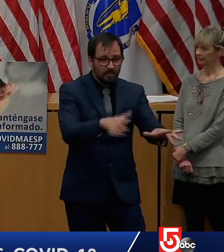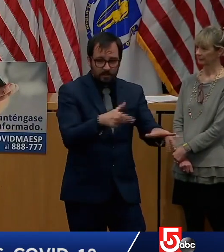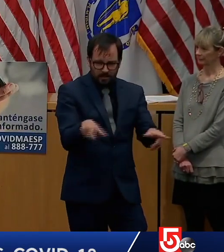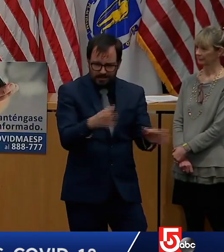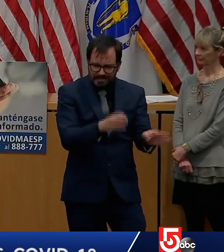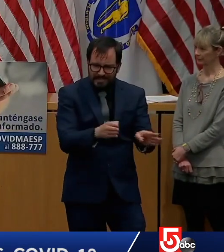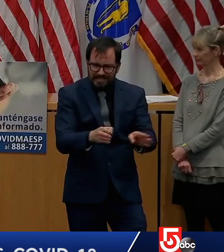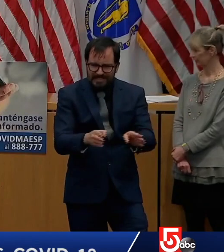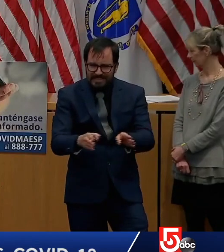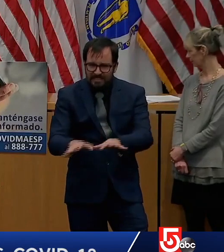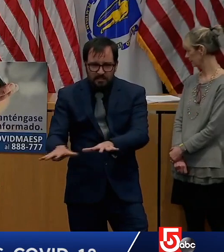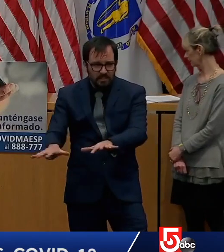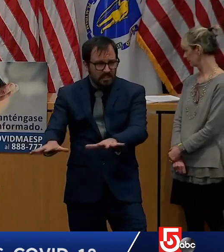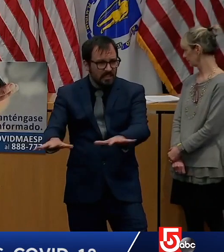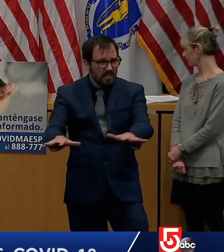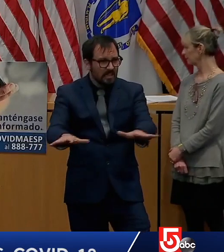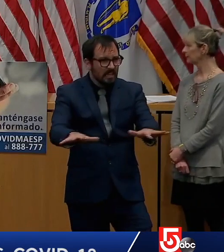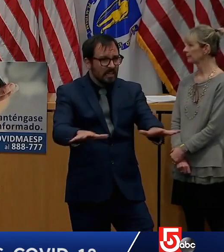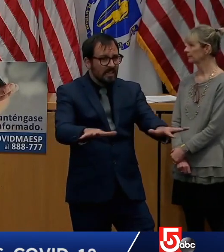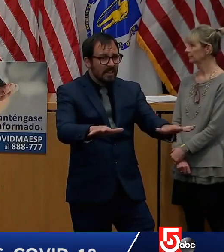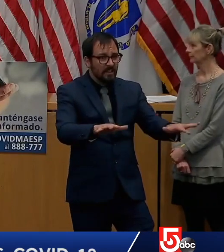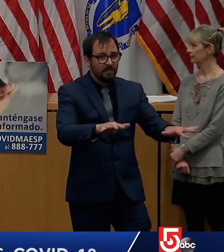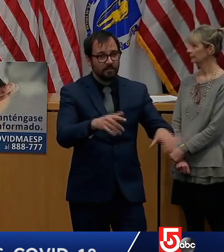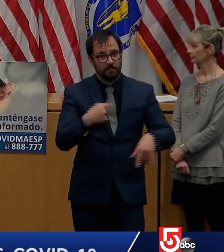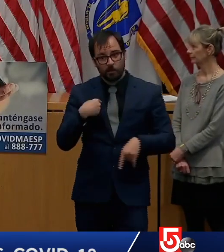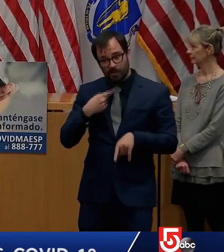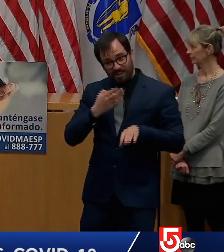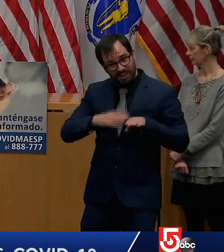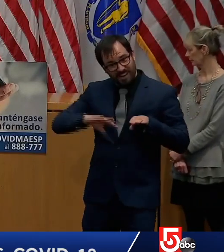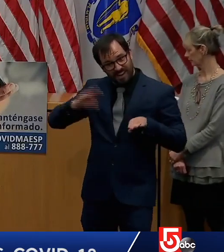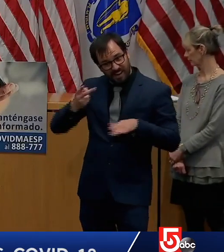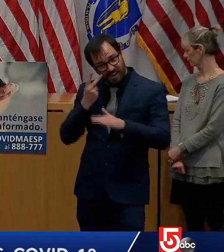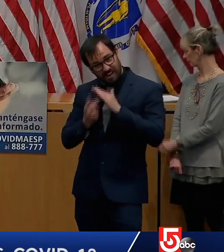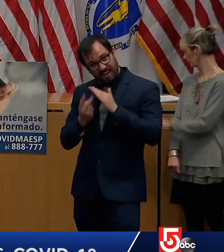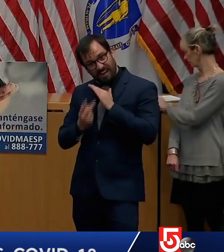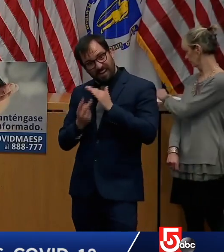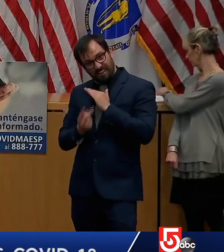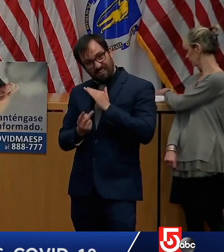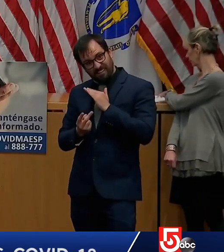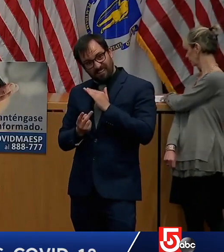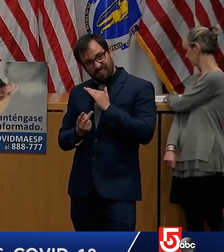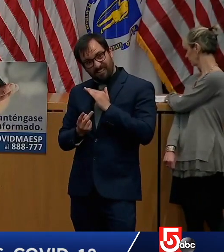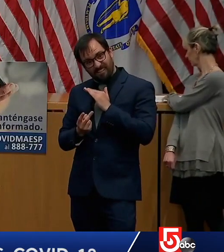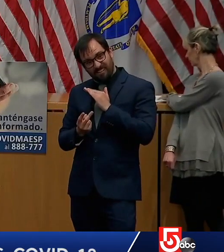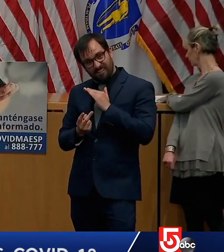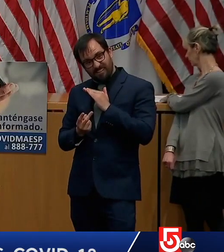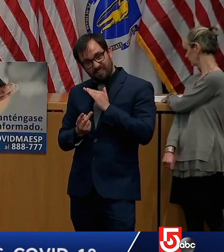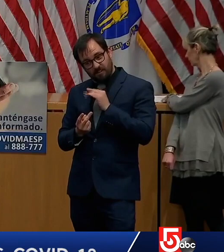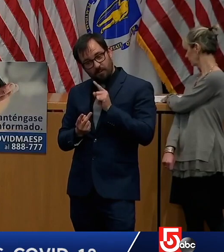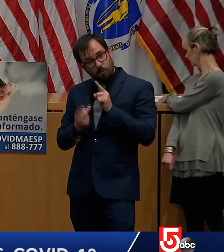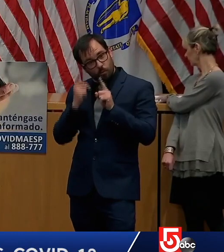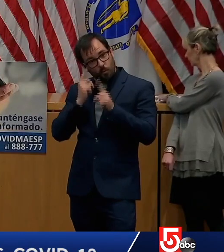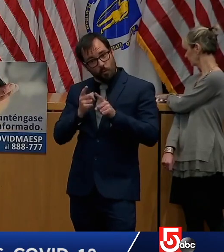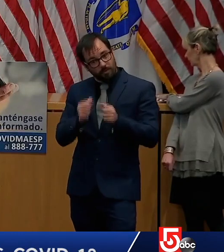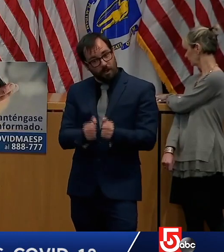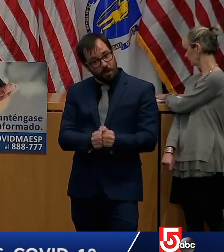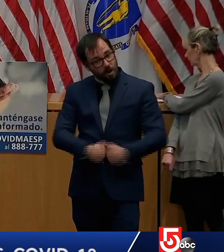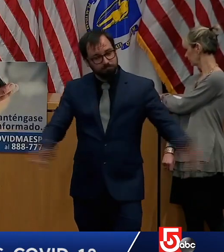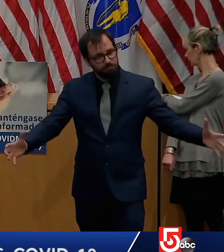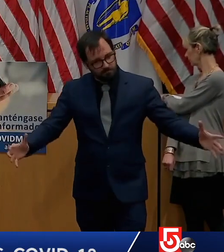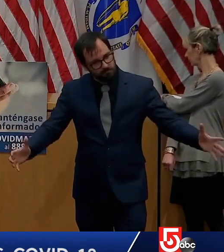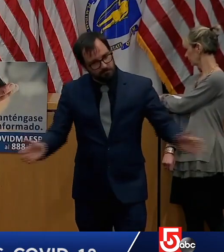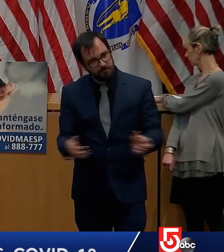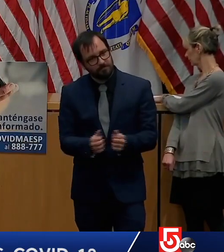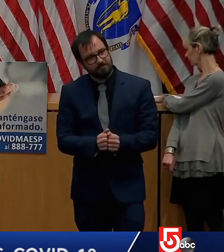it wasn't as bad as everybody was projecting it would be. And certainly at this point in time, while it is bad, there's no question about